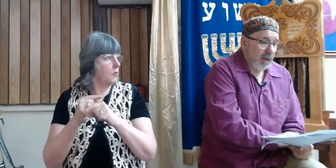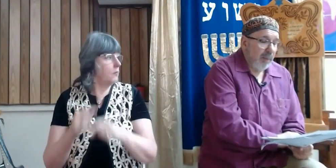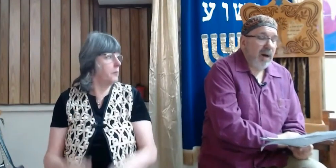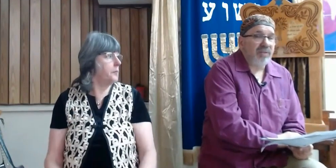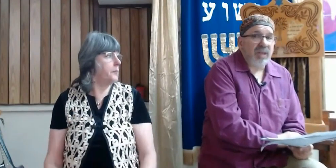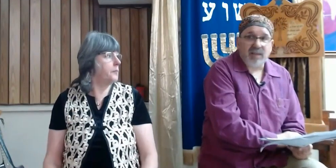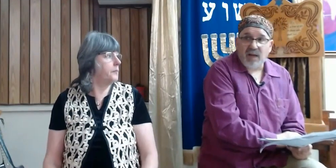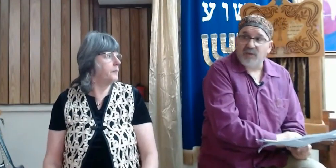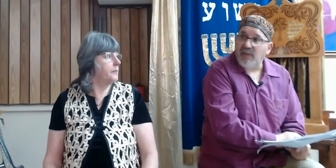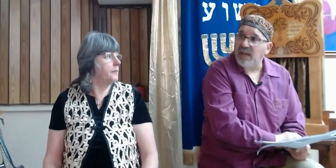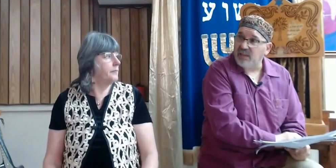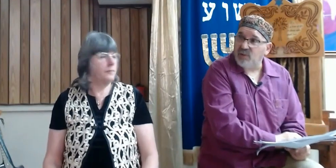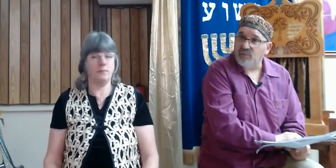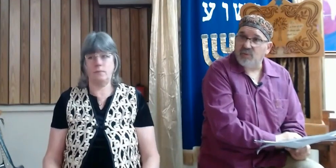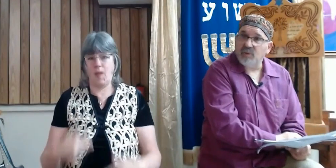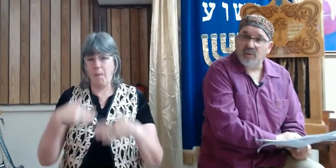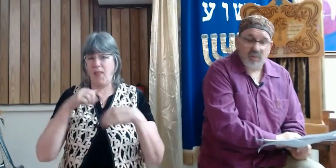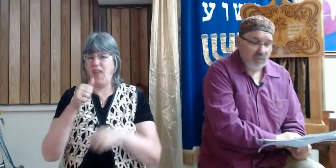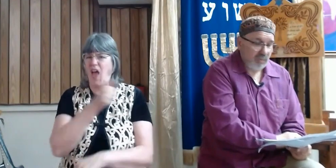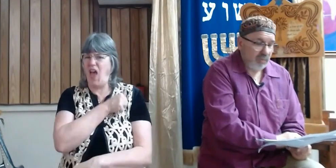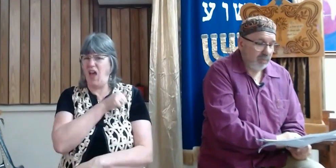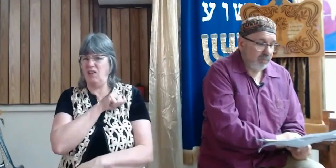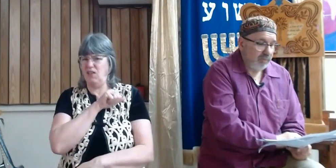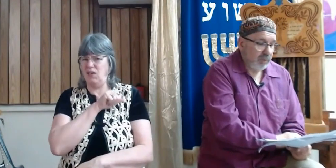about that kind of attitude.